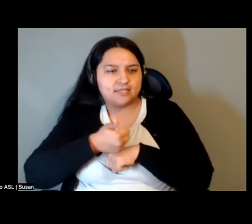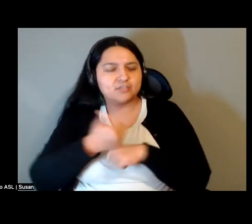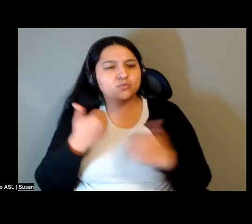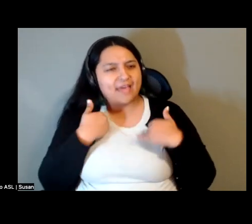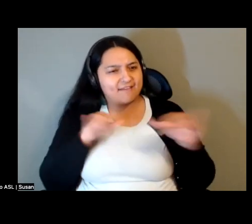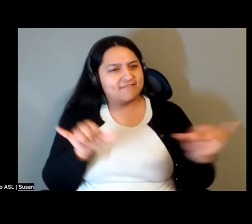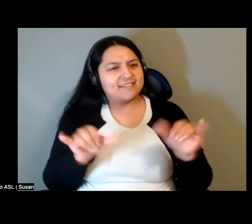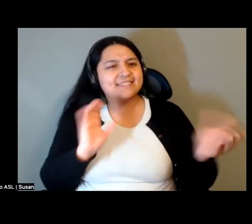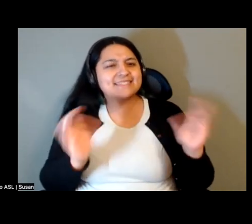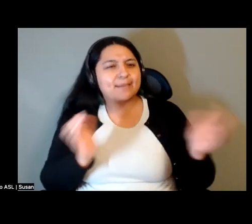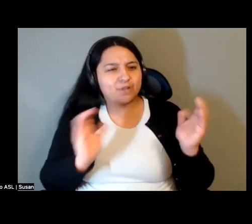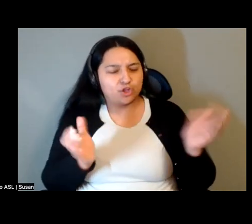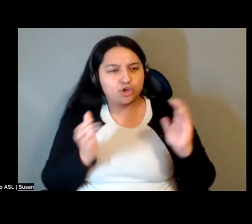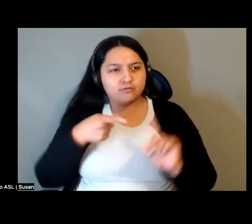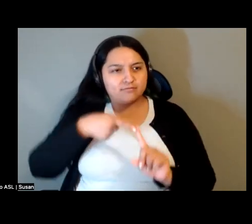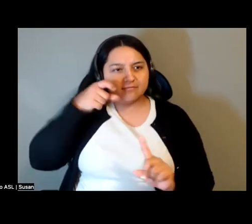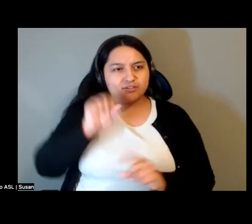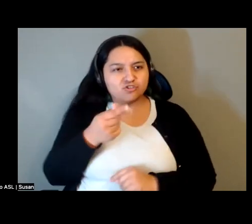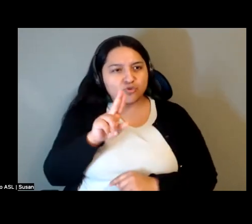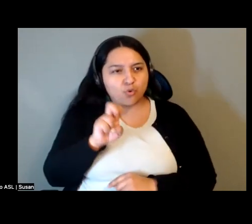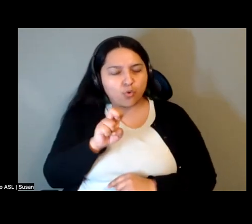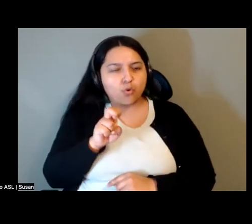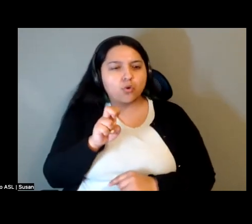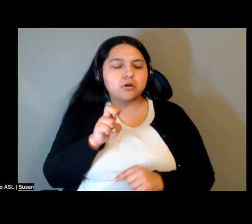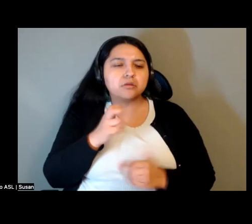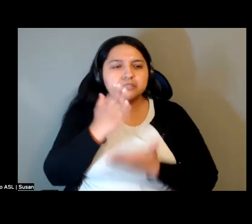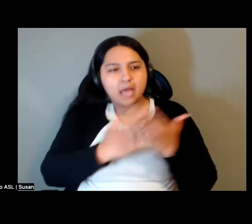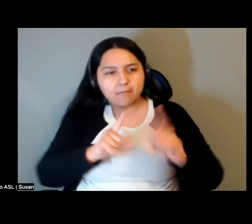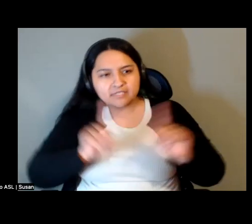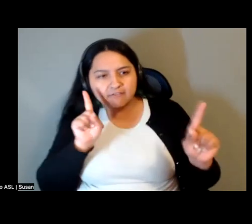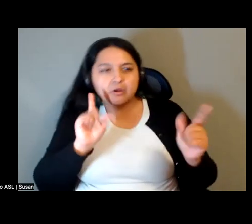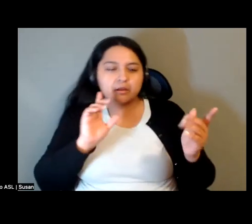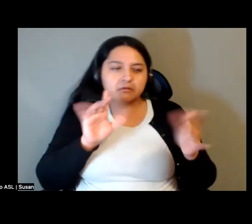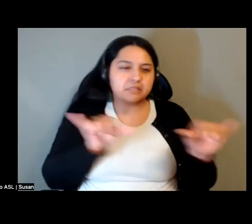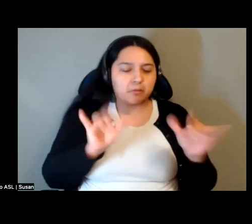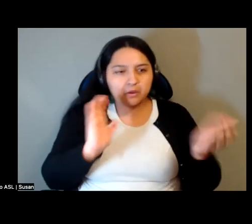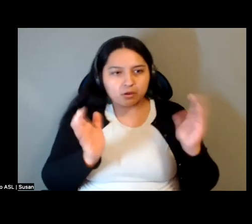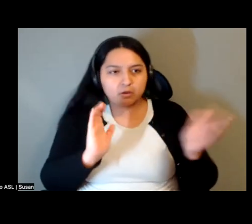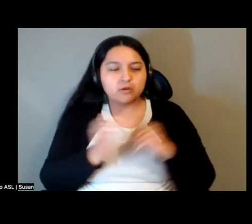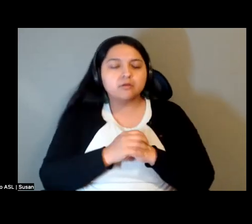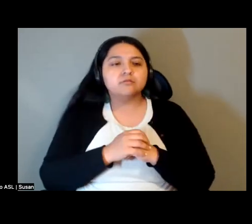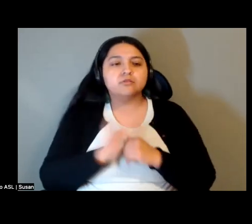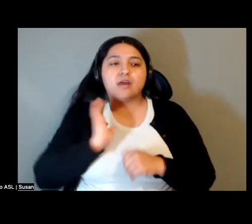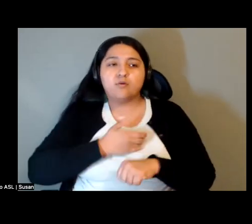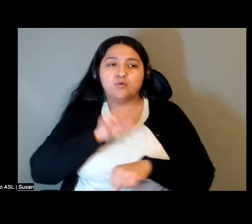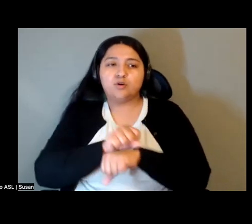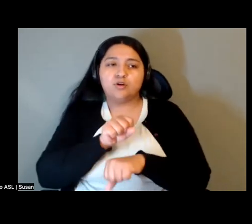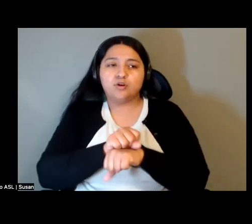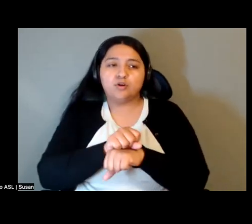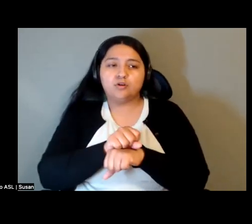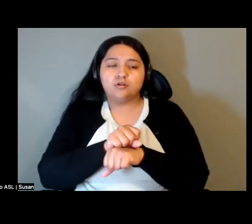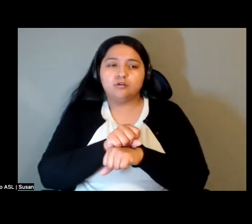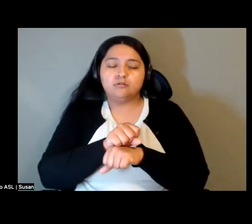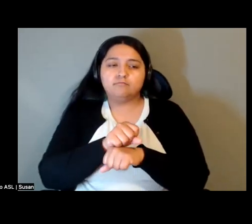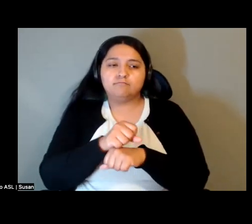variance of sources. So, you know, we kind of got to some of this work, I would say, through kind of our examination, and many of